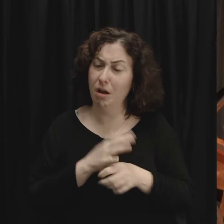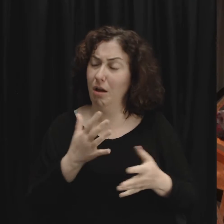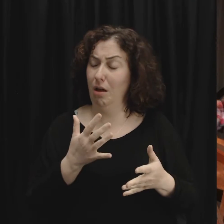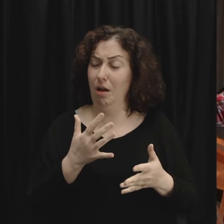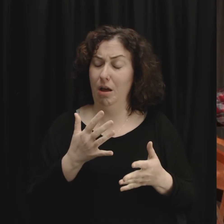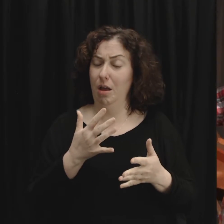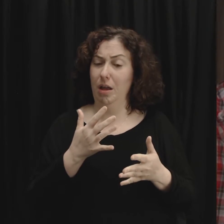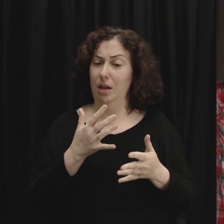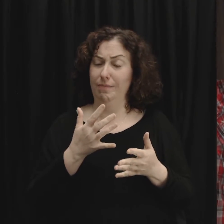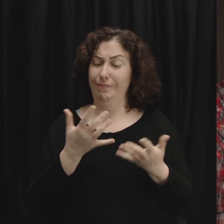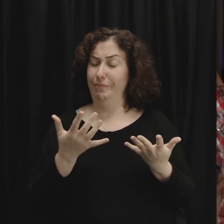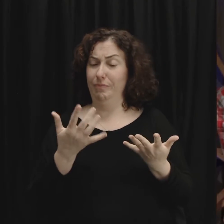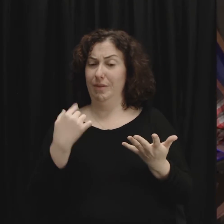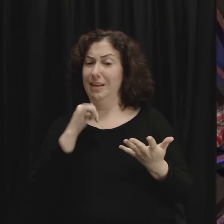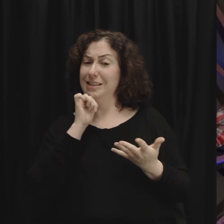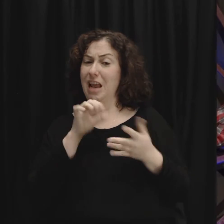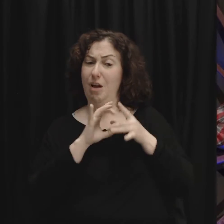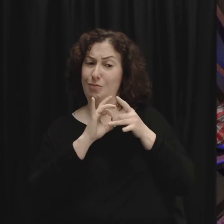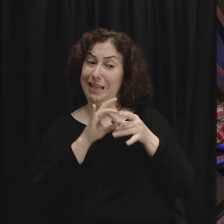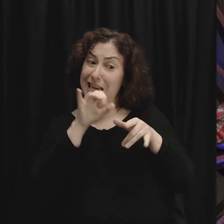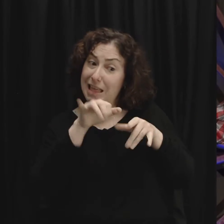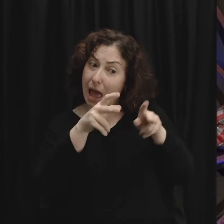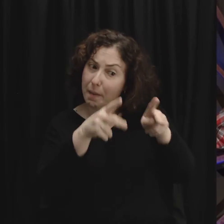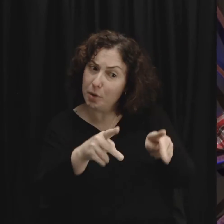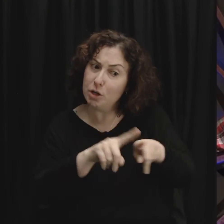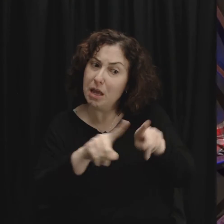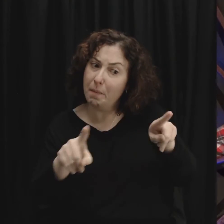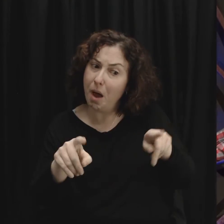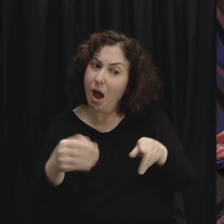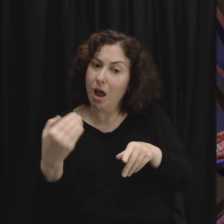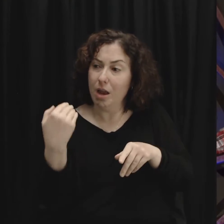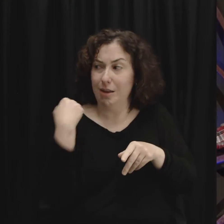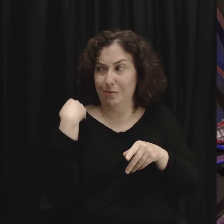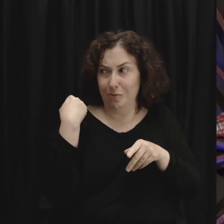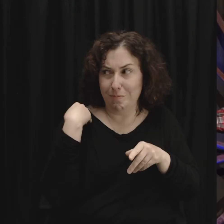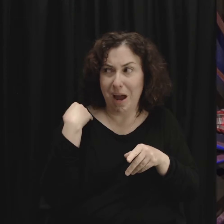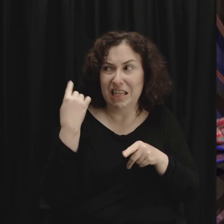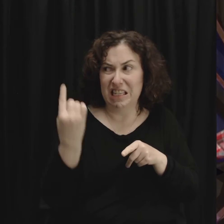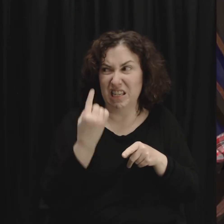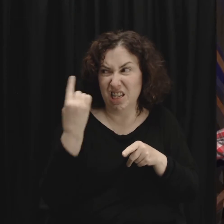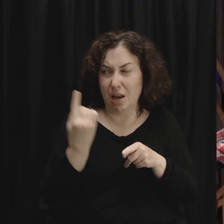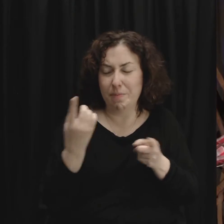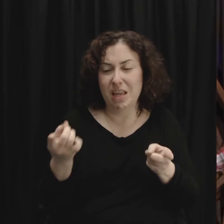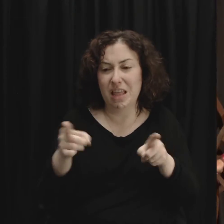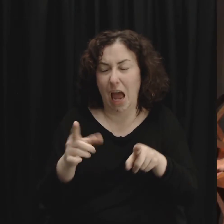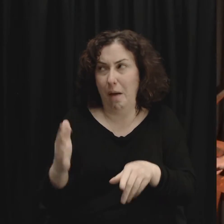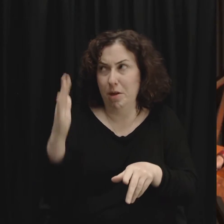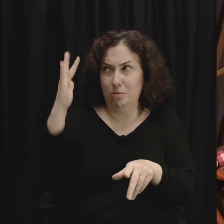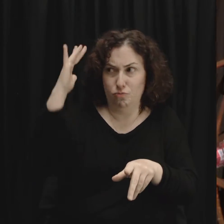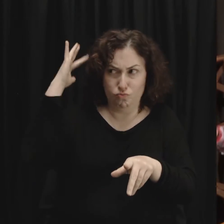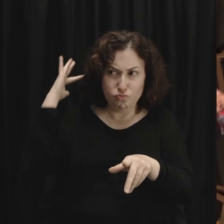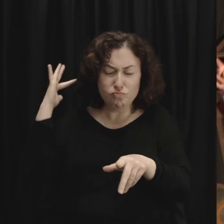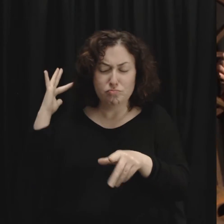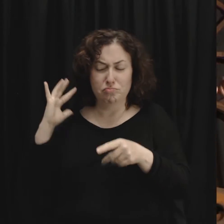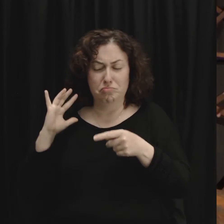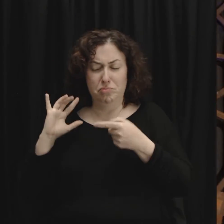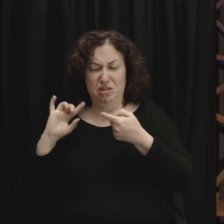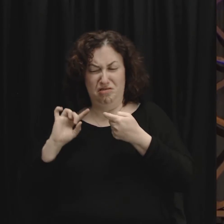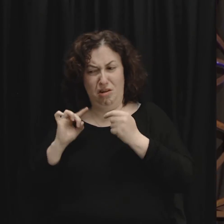takes us back to a trigger point earlier in our life to a point of pain and woundedness that really doesn't have anything to do with this